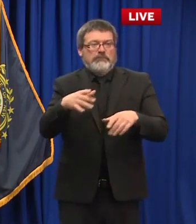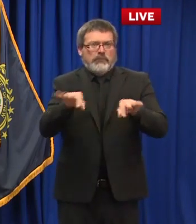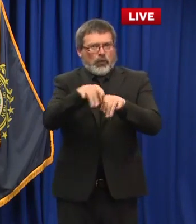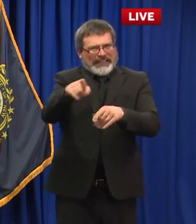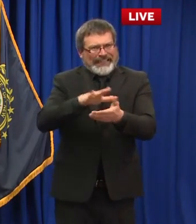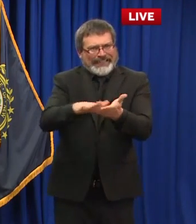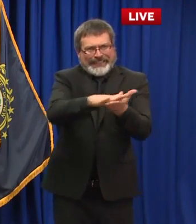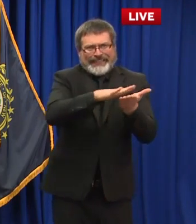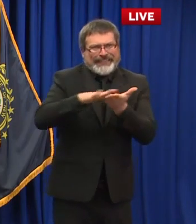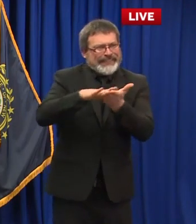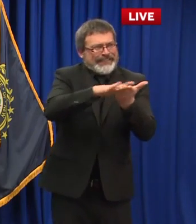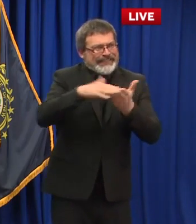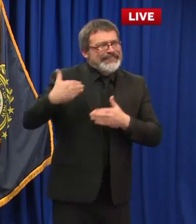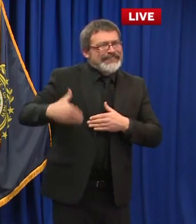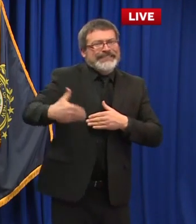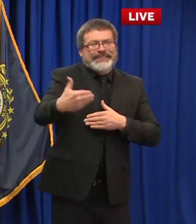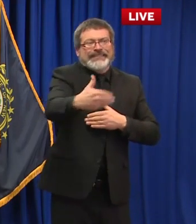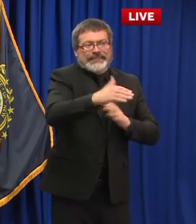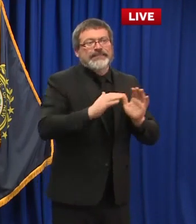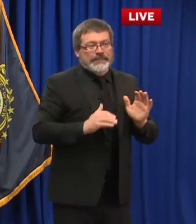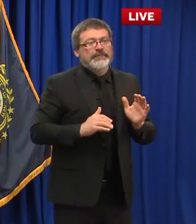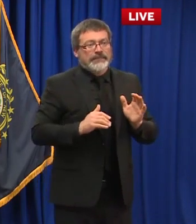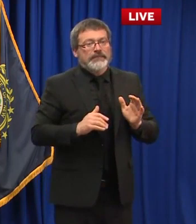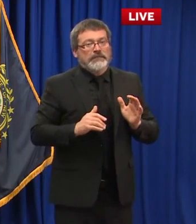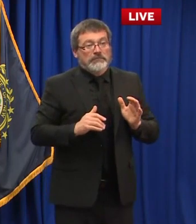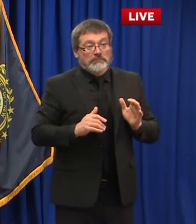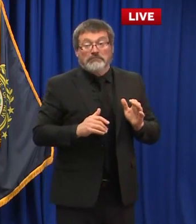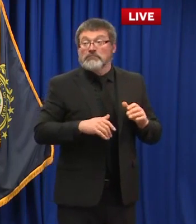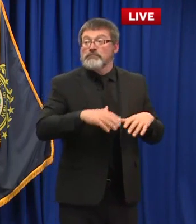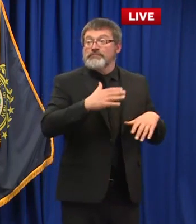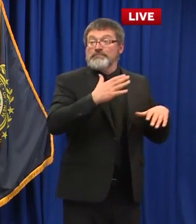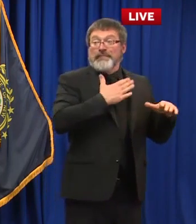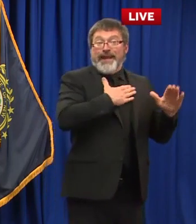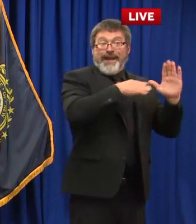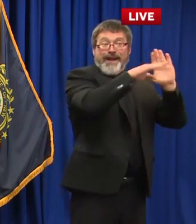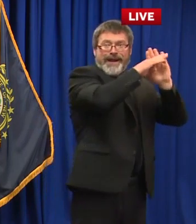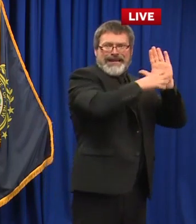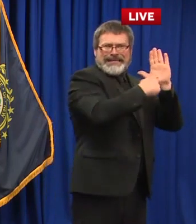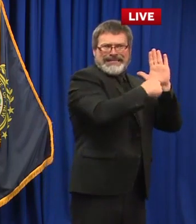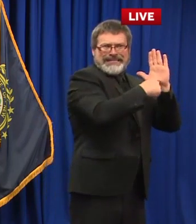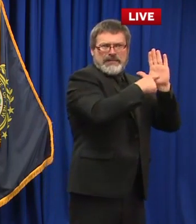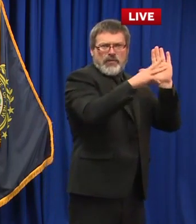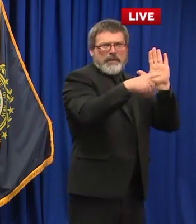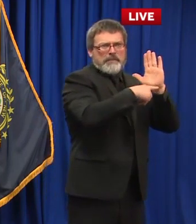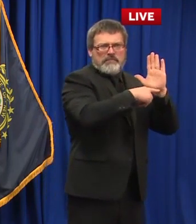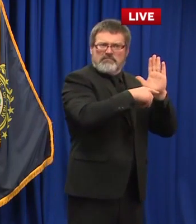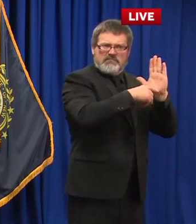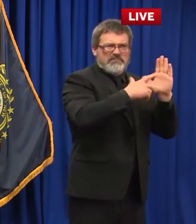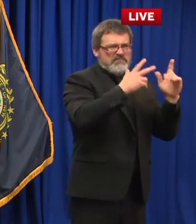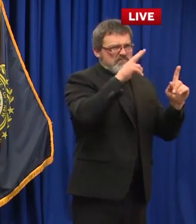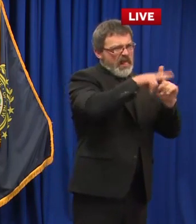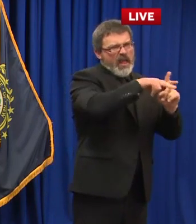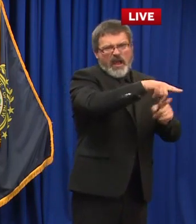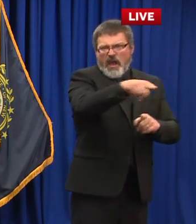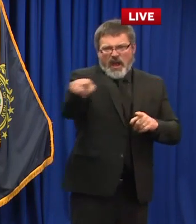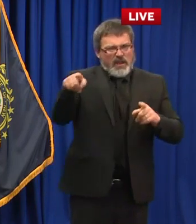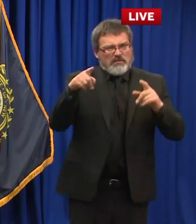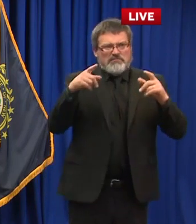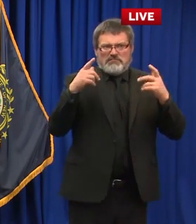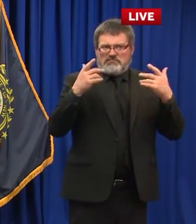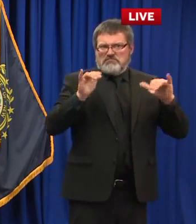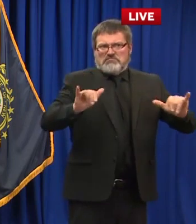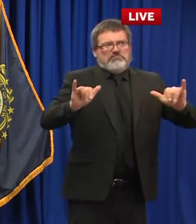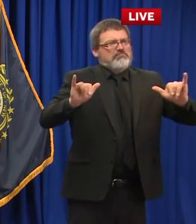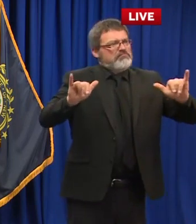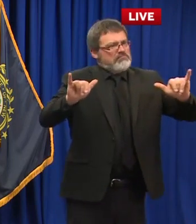I think it's a it's a good step forward and can't can't thank the folks at public health. They've had some incredible input in in really allowing us to to